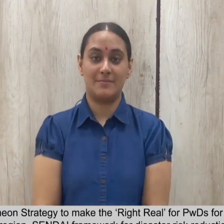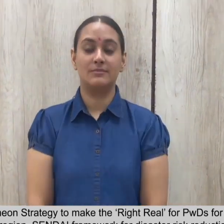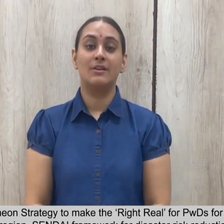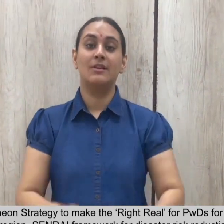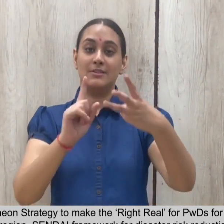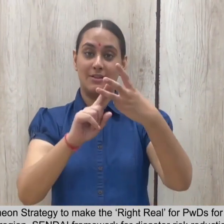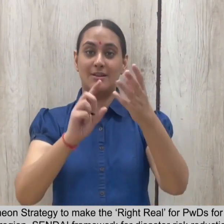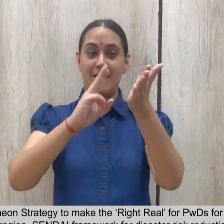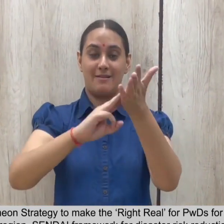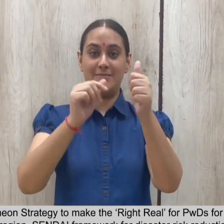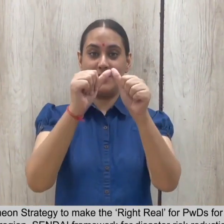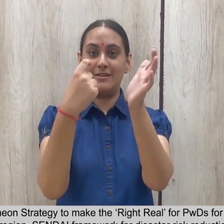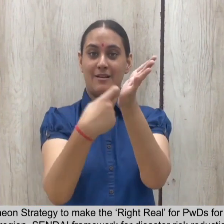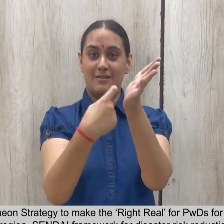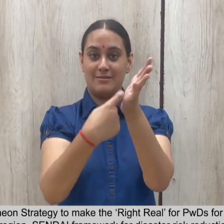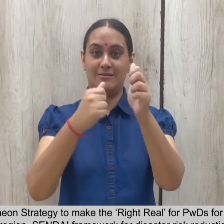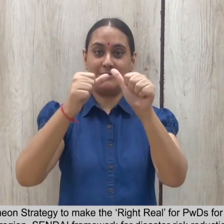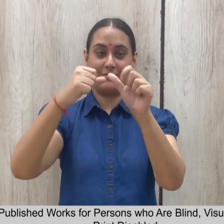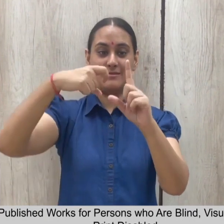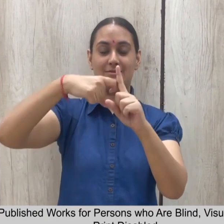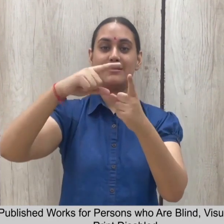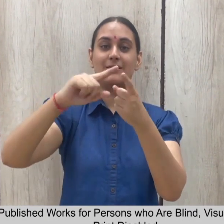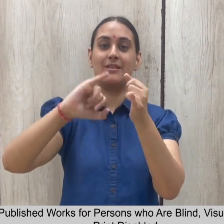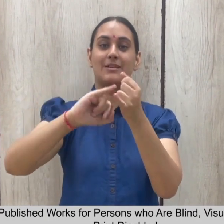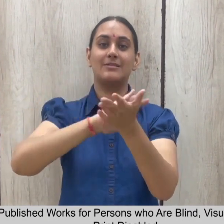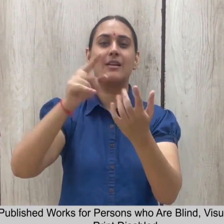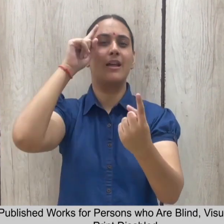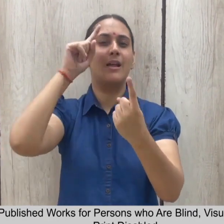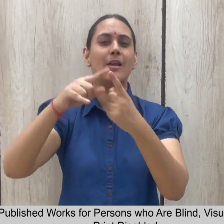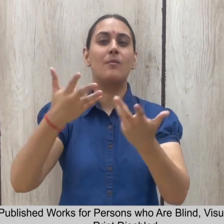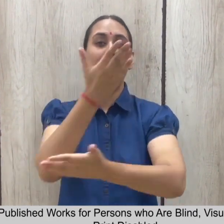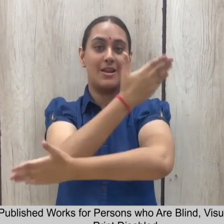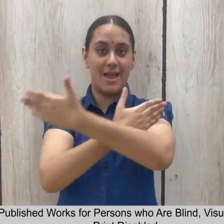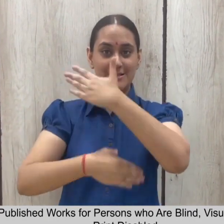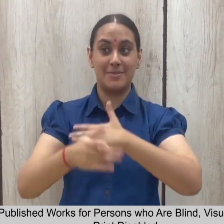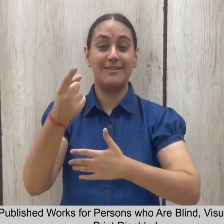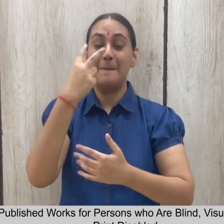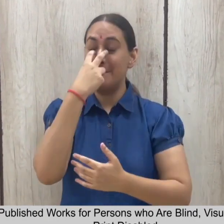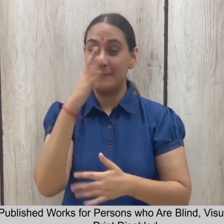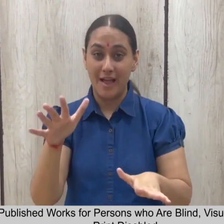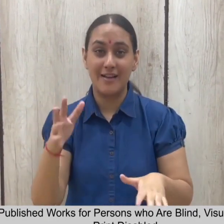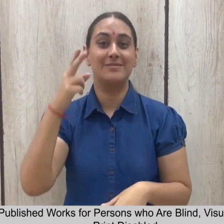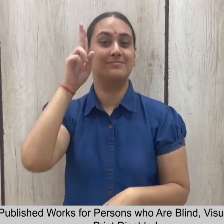The Marrakesh Treaty to facilitate access to published works